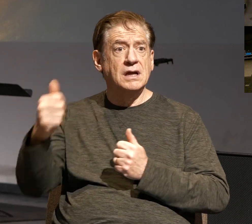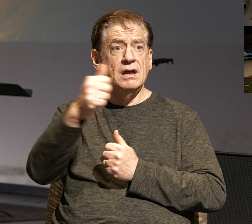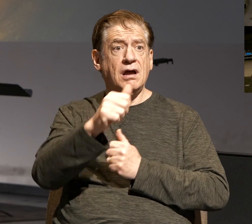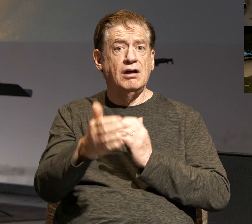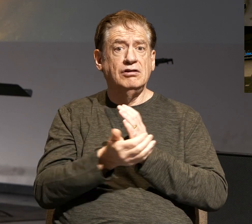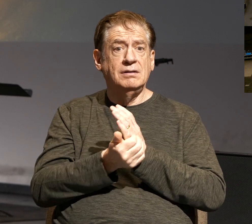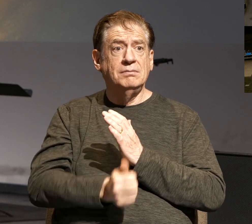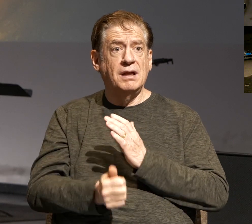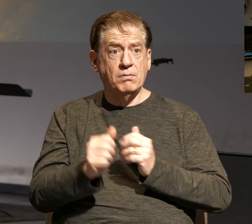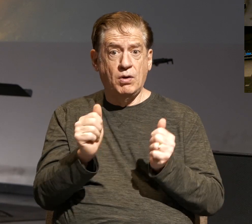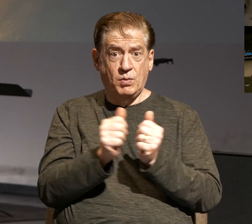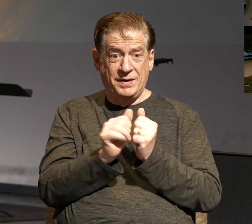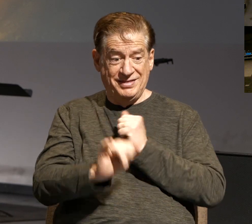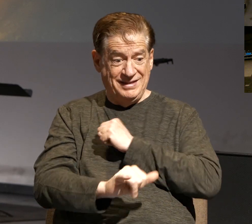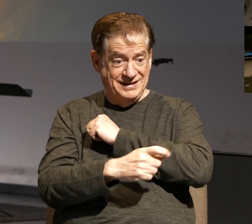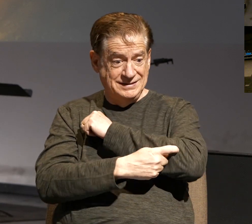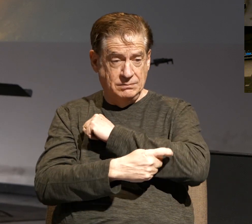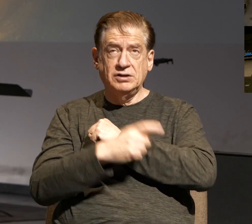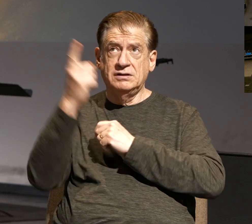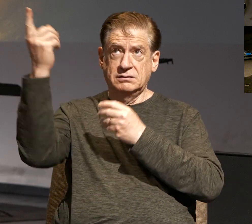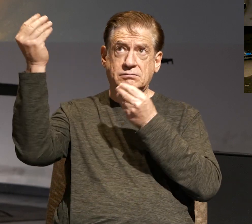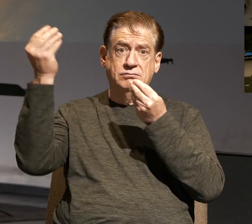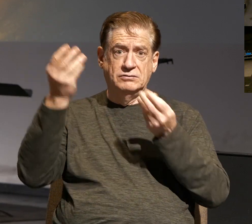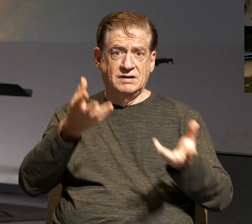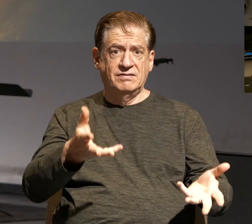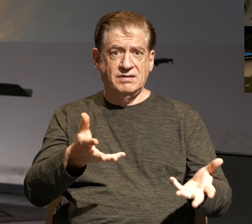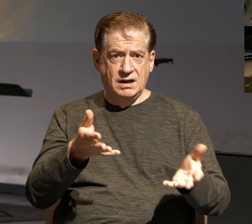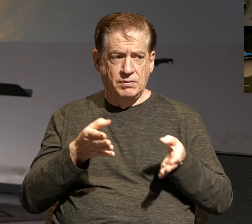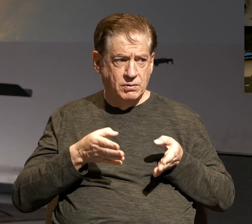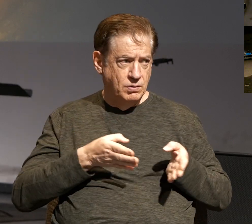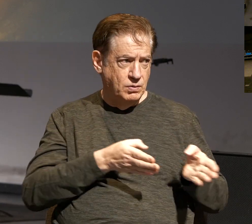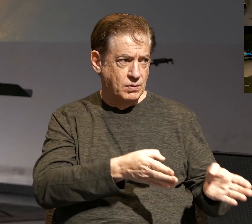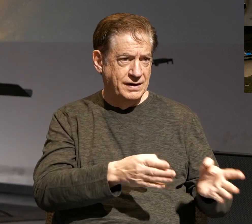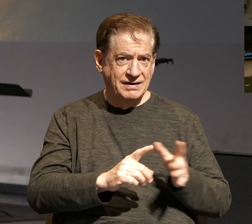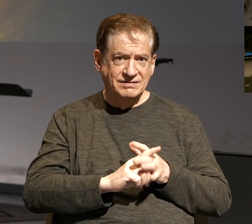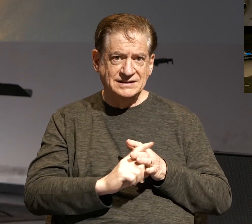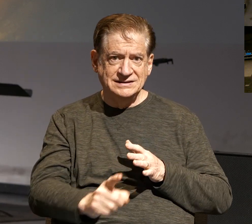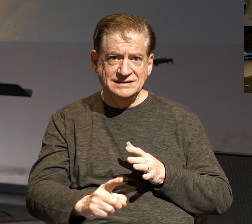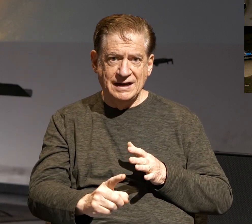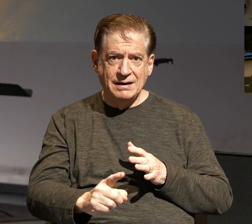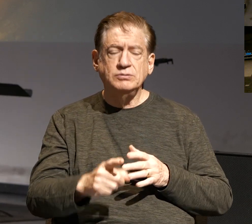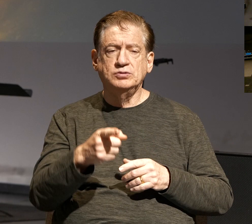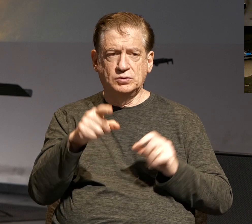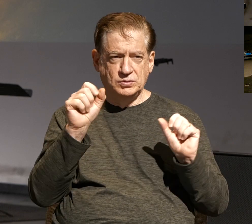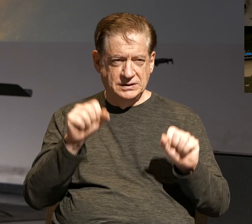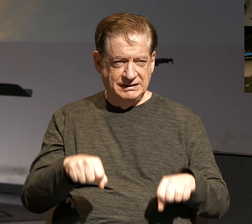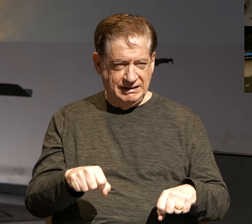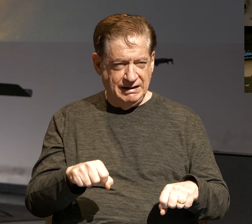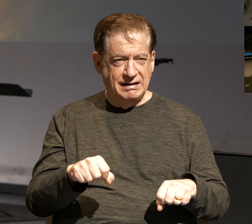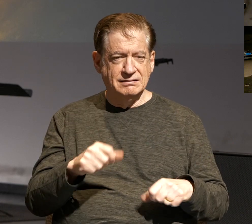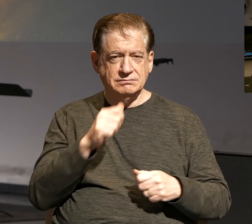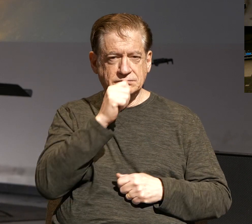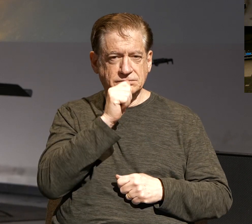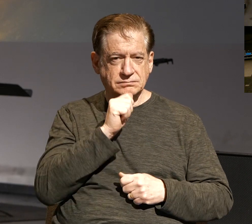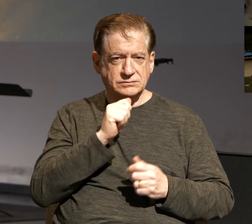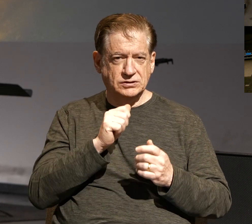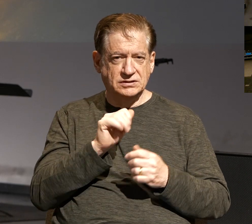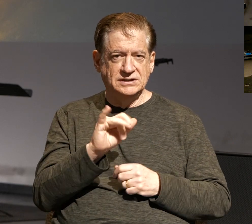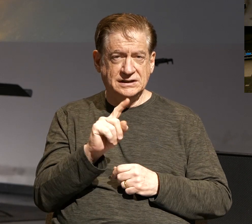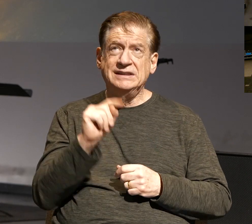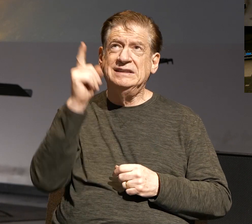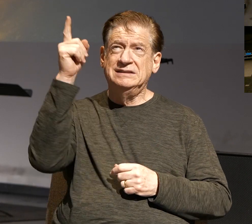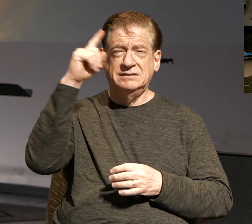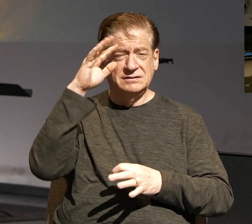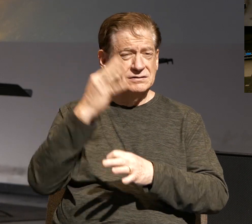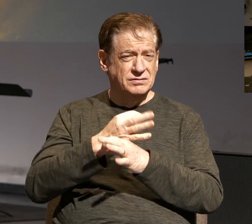with the temptation, he will also provide the way of escape that you may be able to endure it. He is faithful.